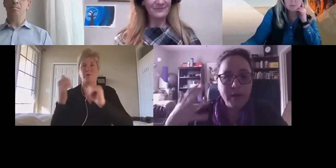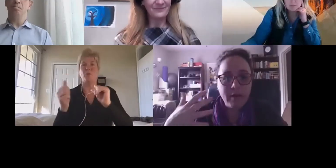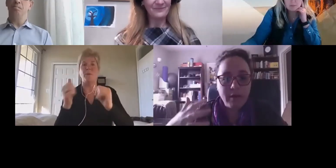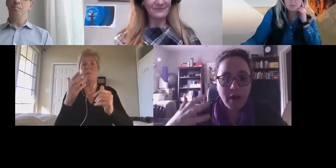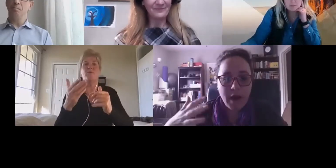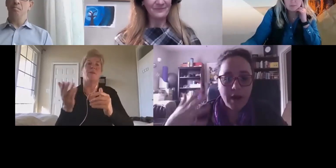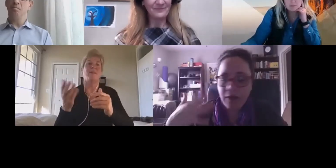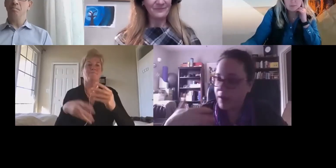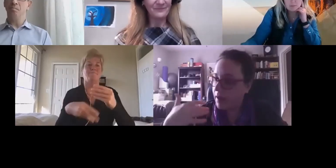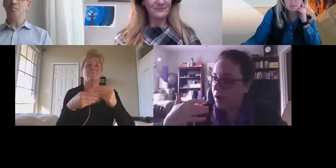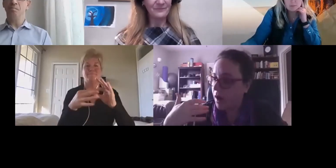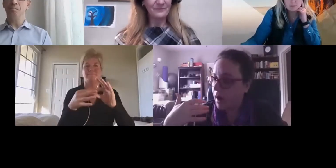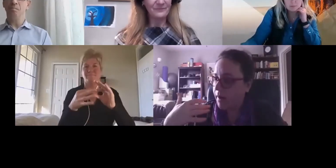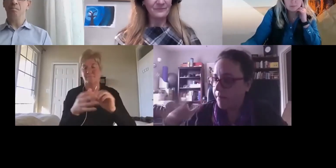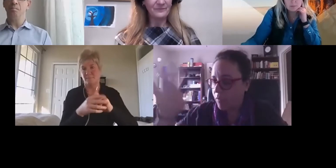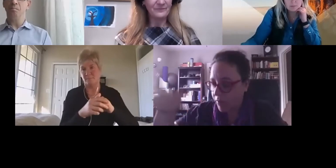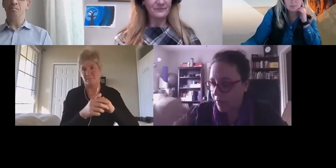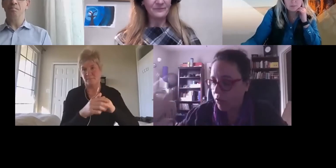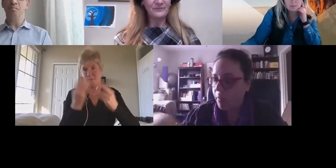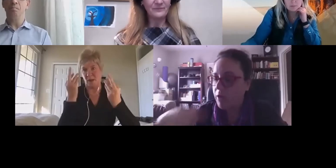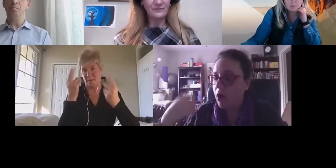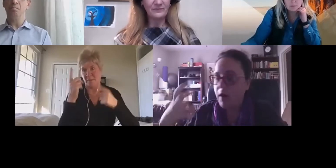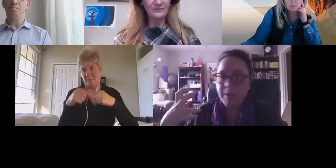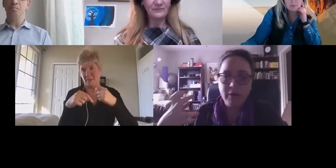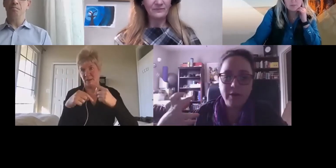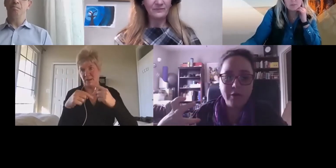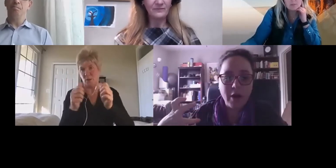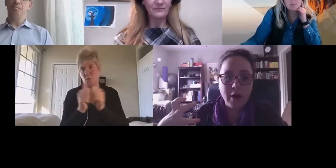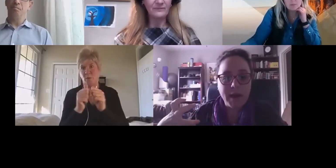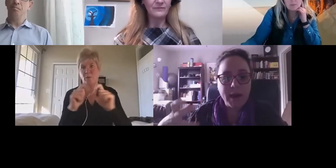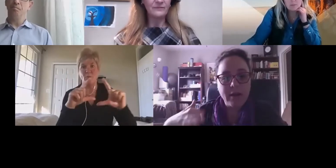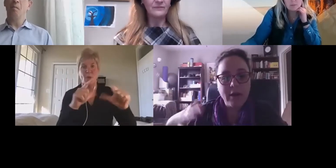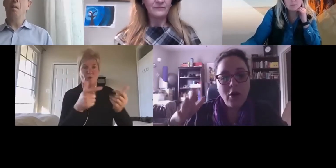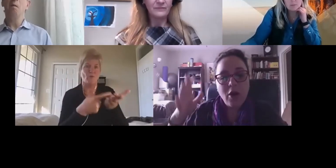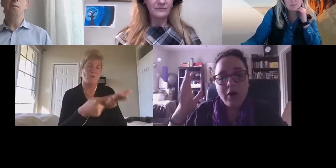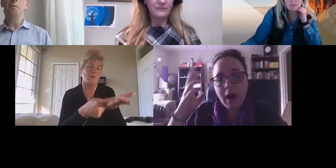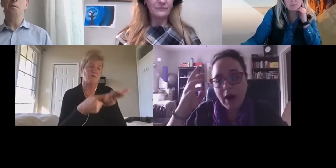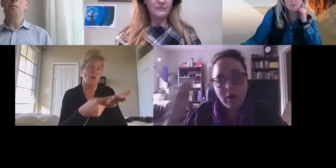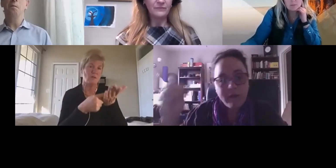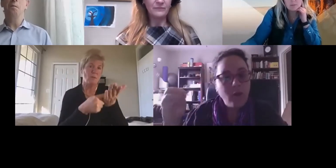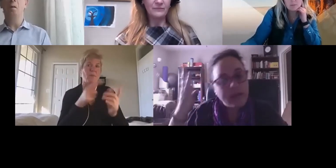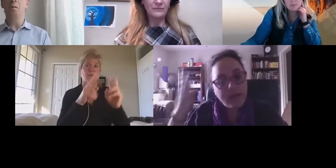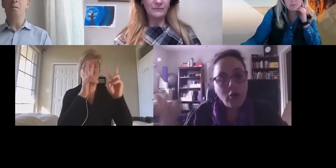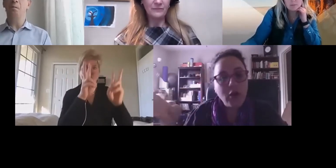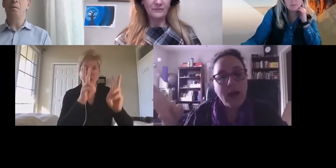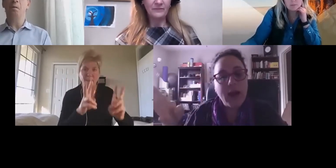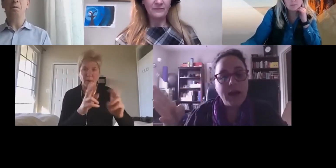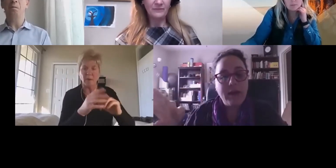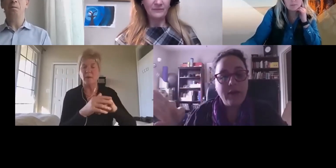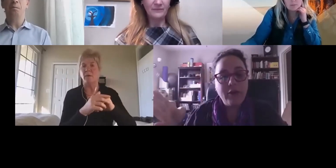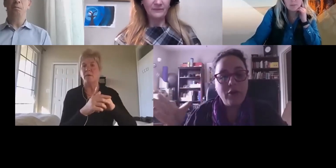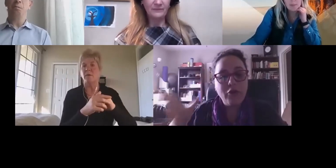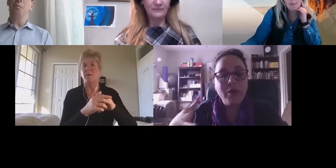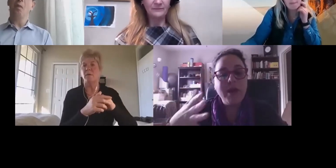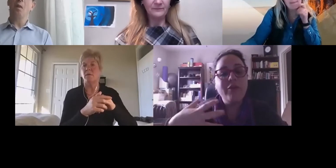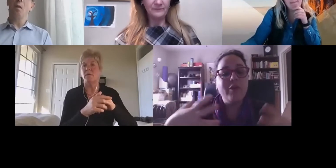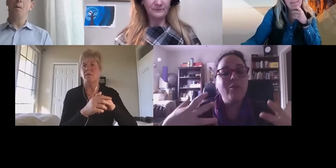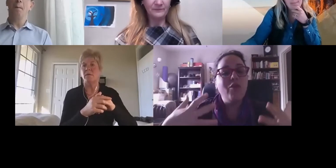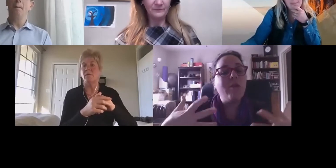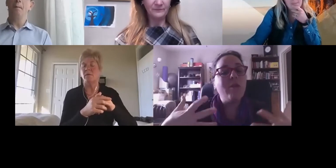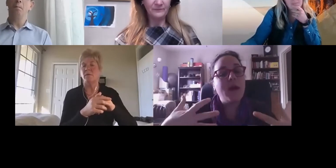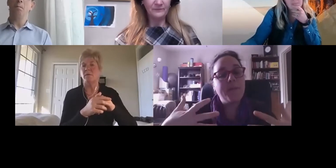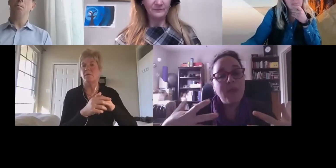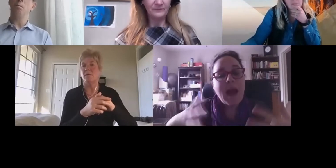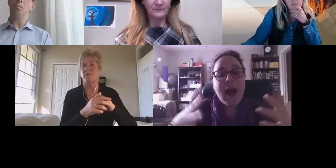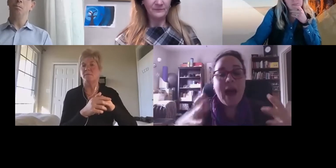I've been thinking with the group a lot about this topic and one of the ways of looking at it is, do we need to